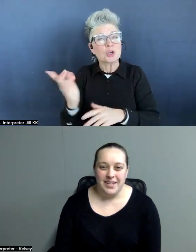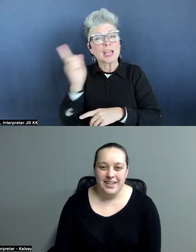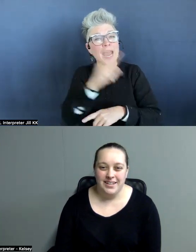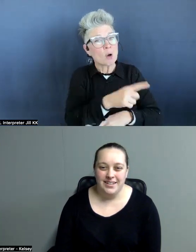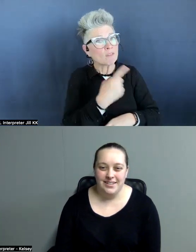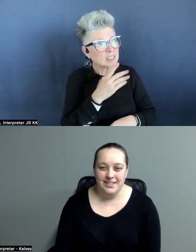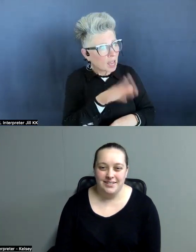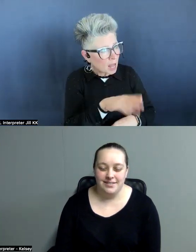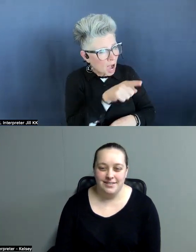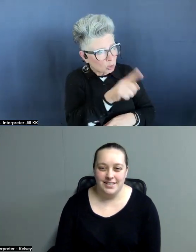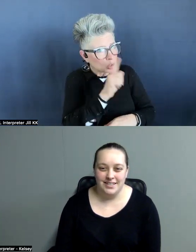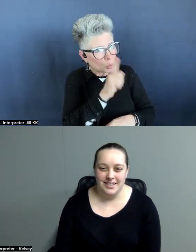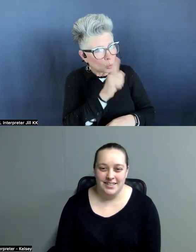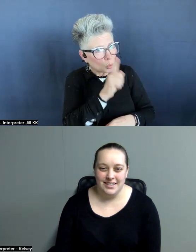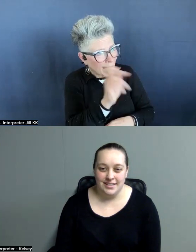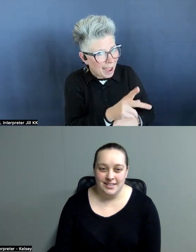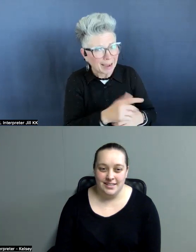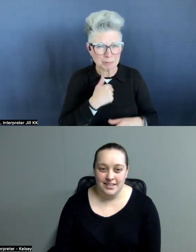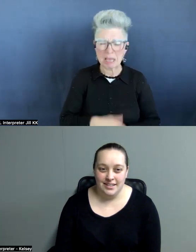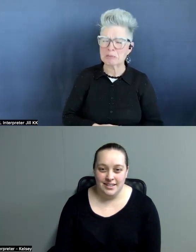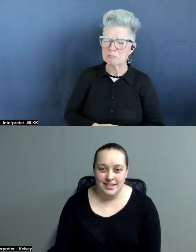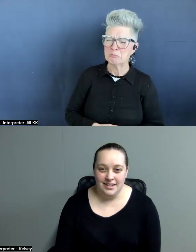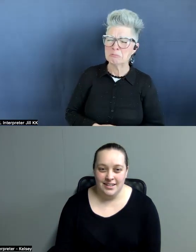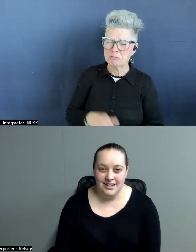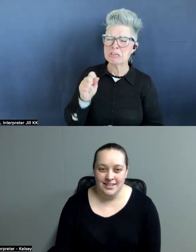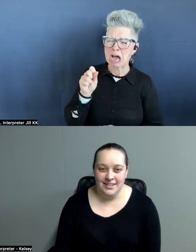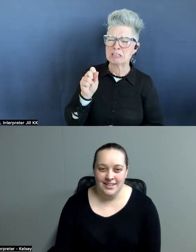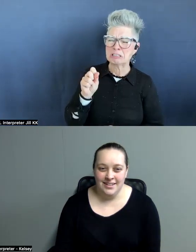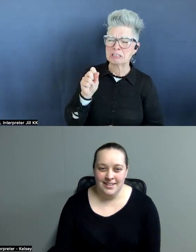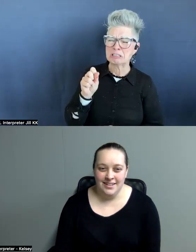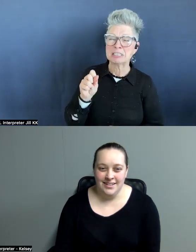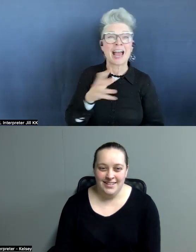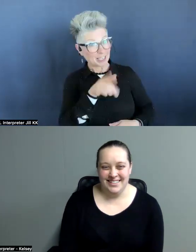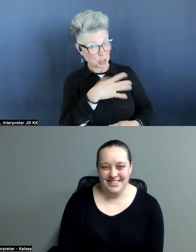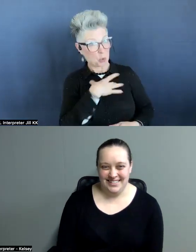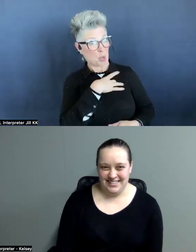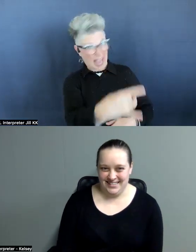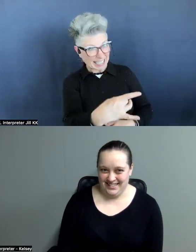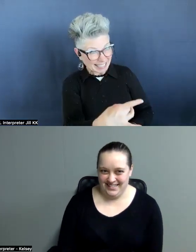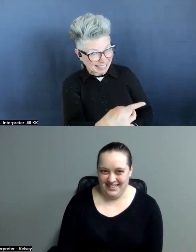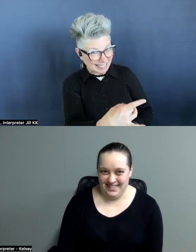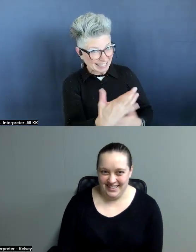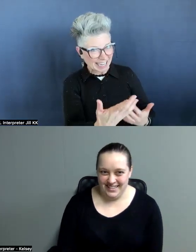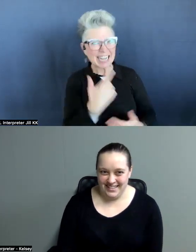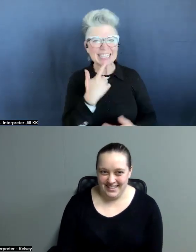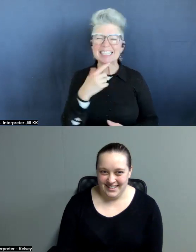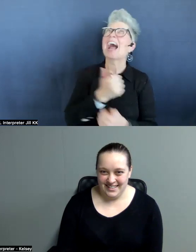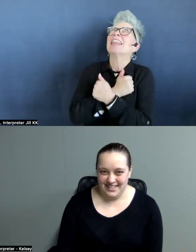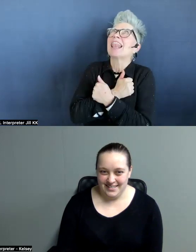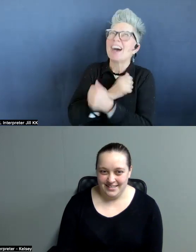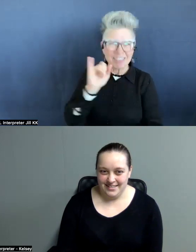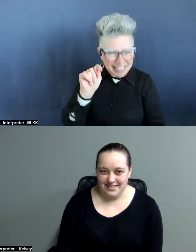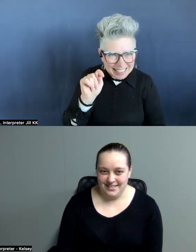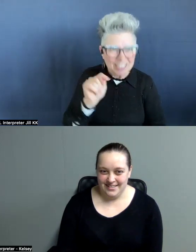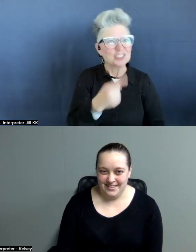are you okay? And I was like, yes. Yes. And she said, do you like it? I said, I love it.